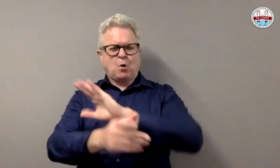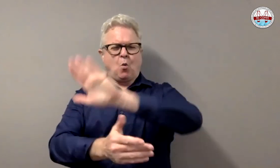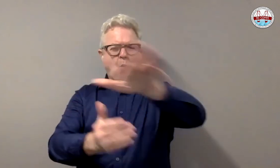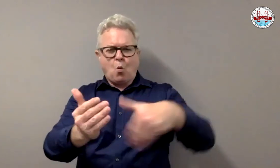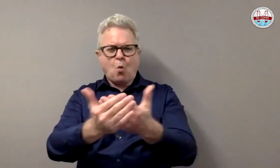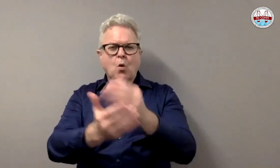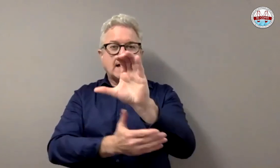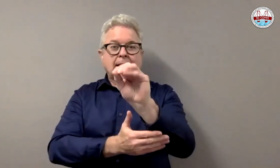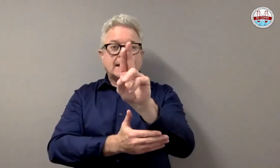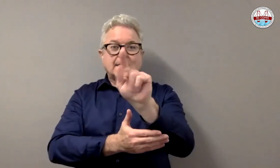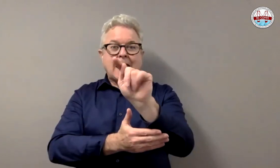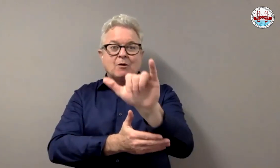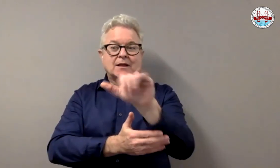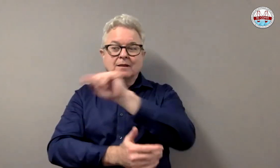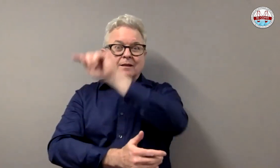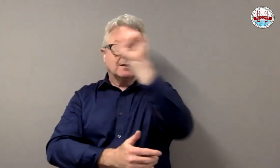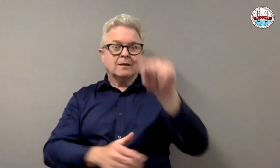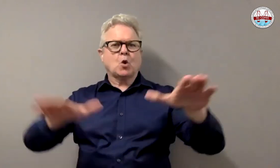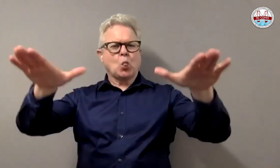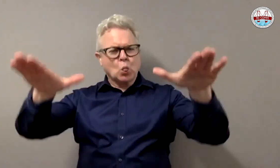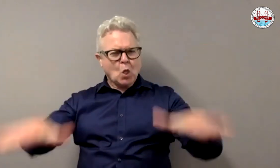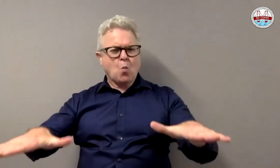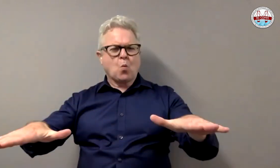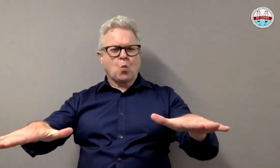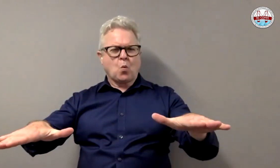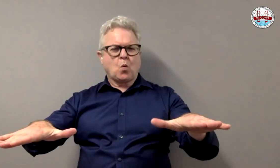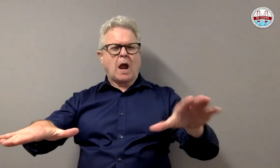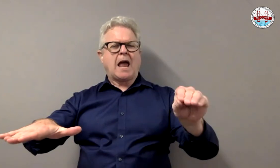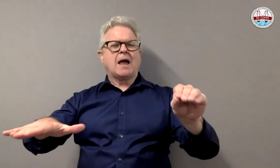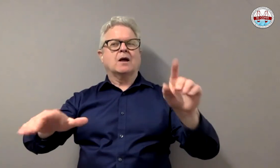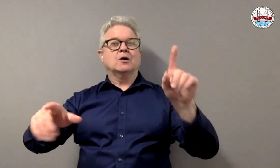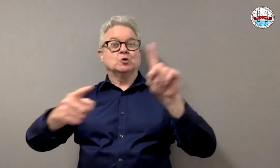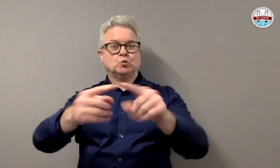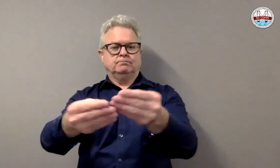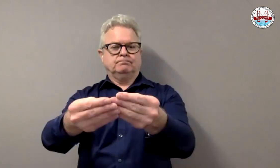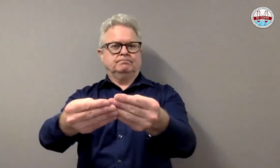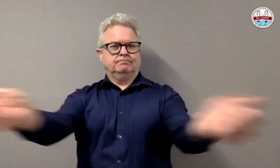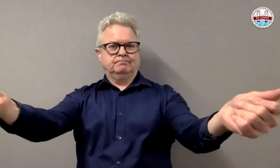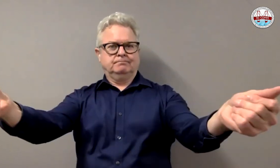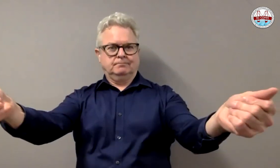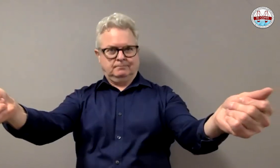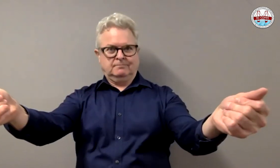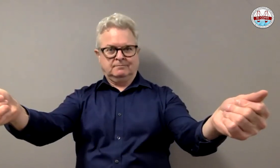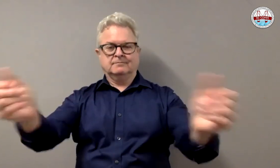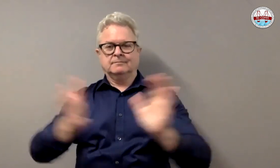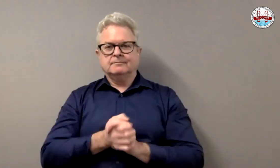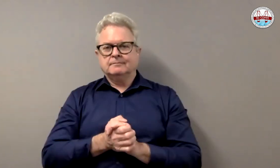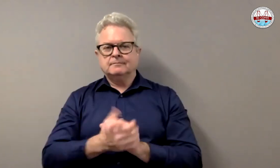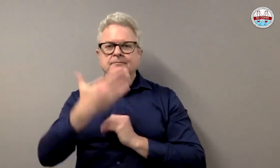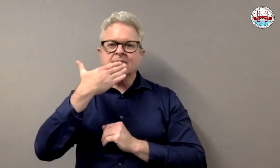Let us all help each other in keeping our counties low and to eradicate